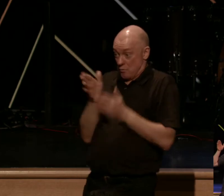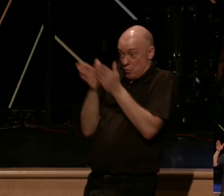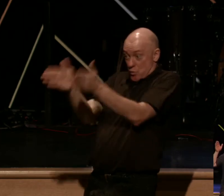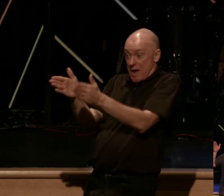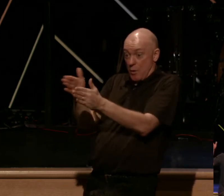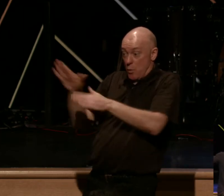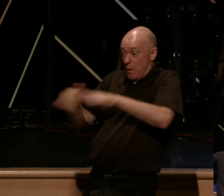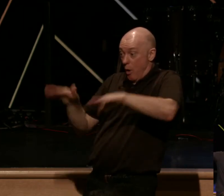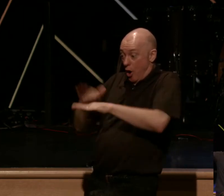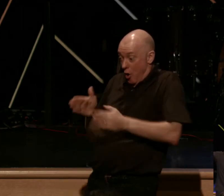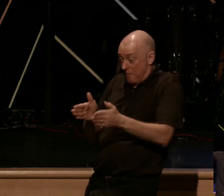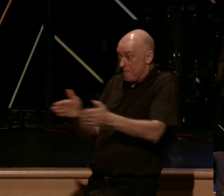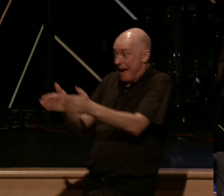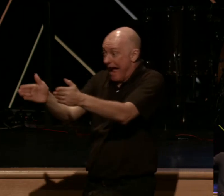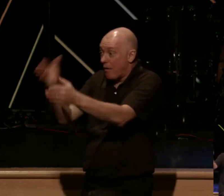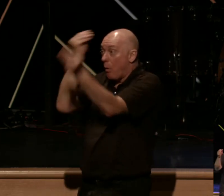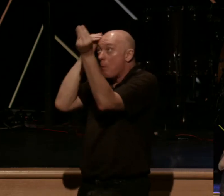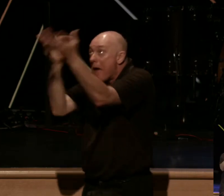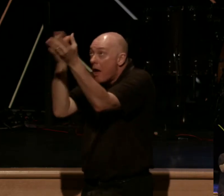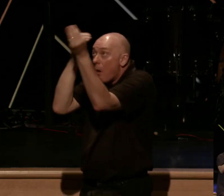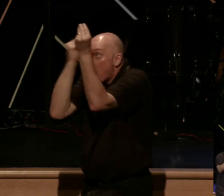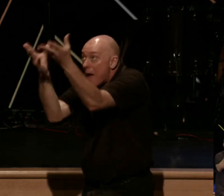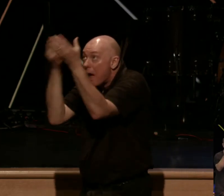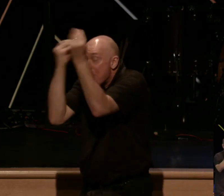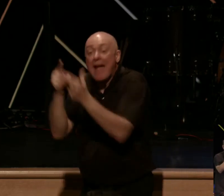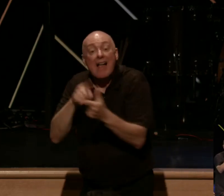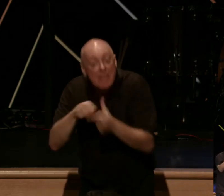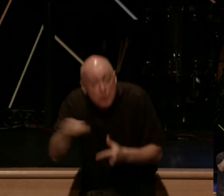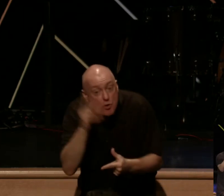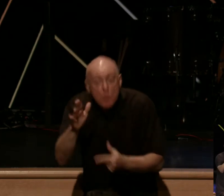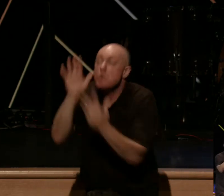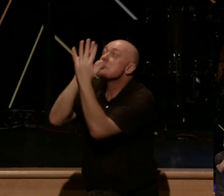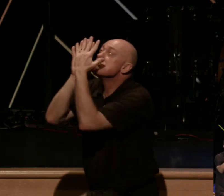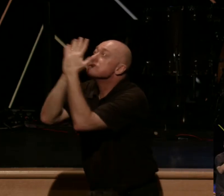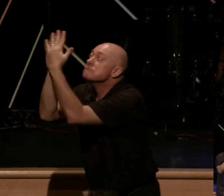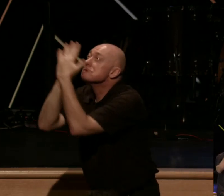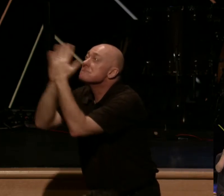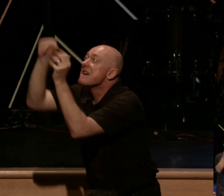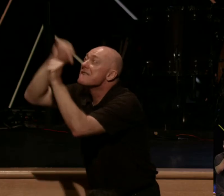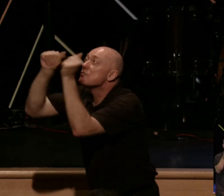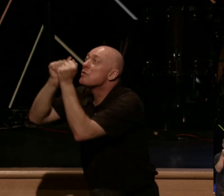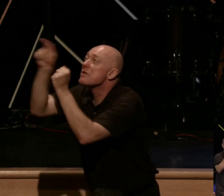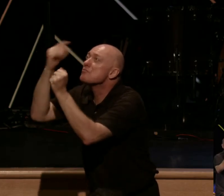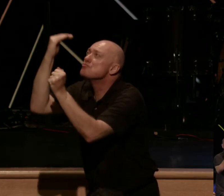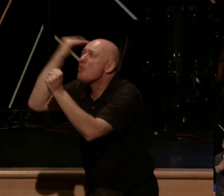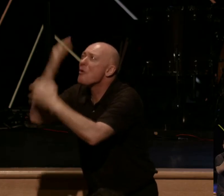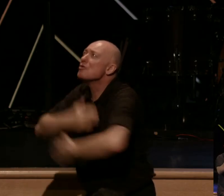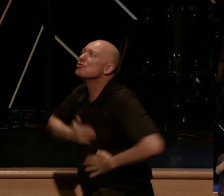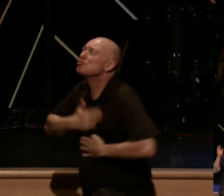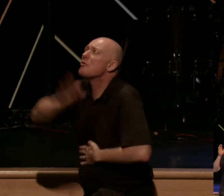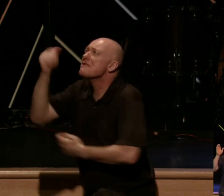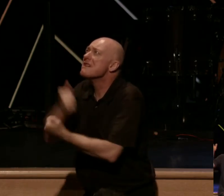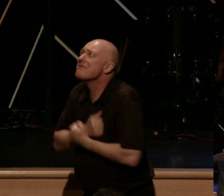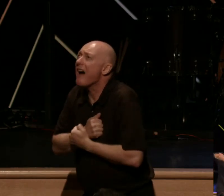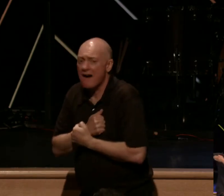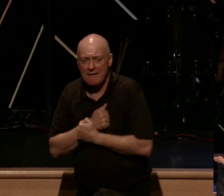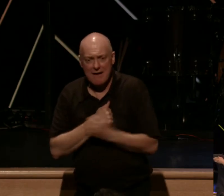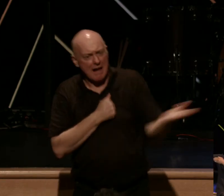on the path of obedience with him, we will have intimacy and fellowship and communion with him and we will know and enjoy his love. He's saying, let's go this way together.